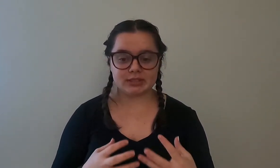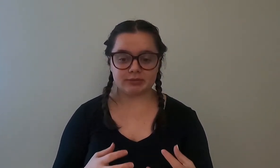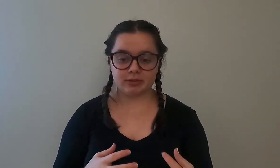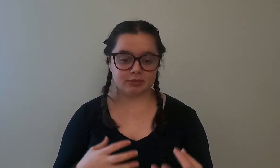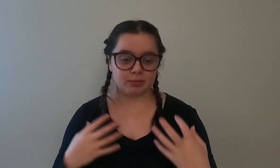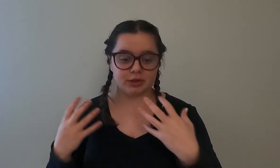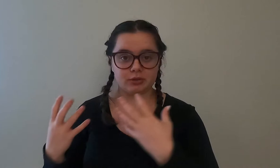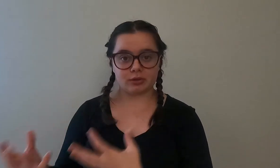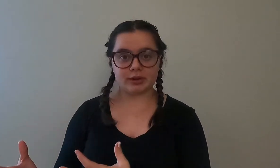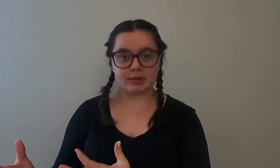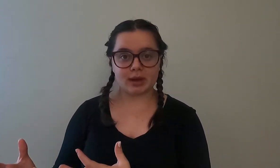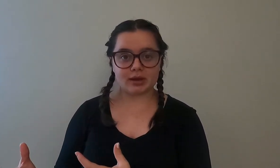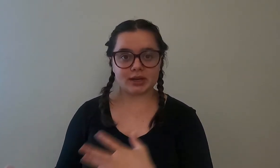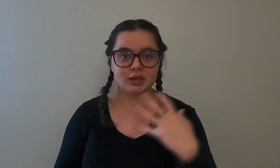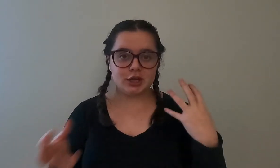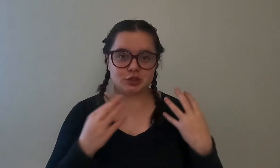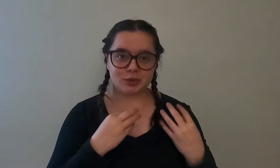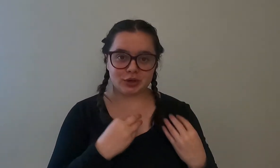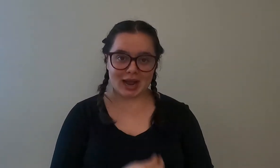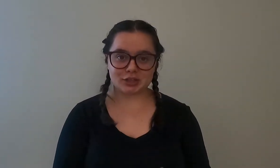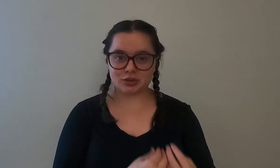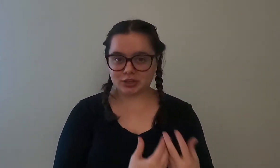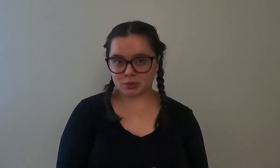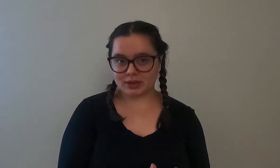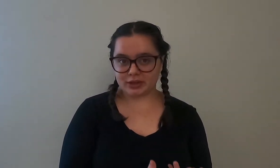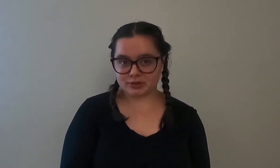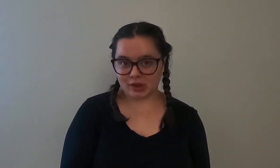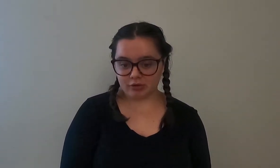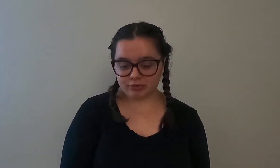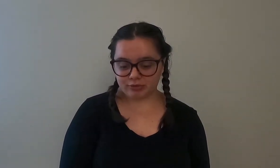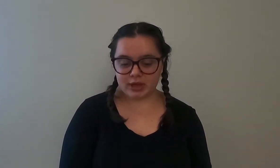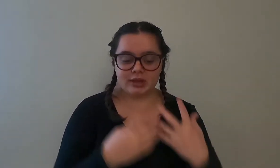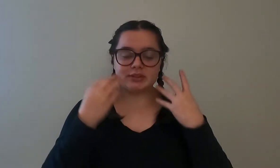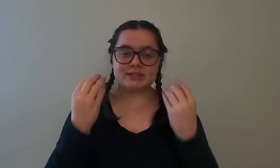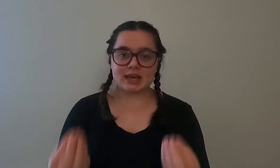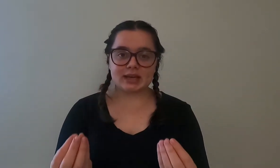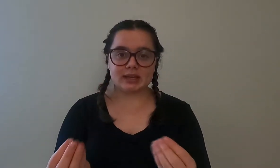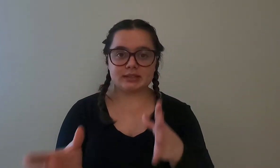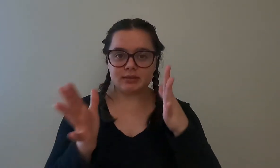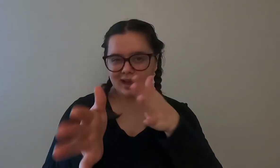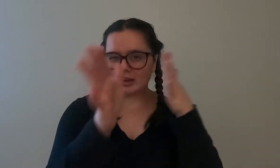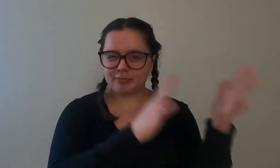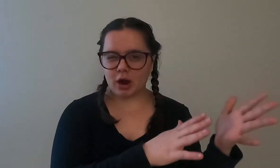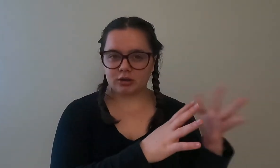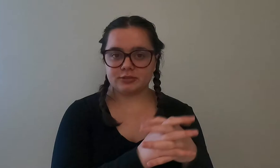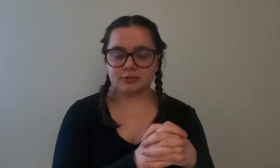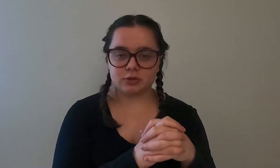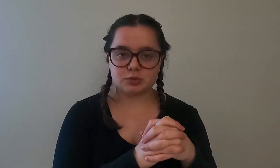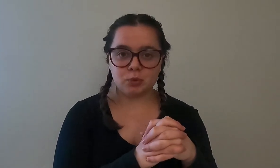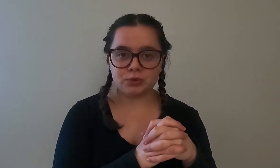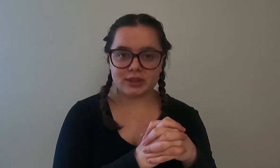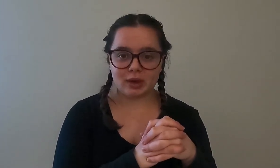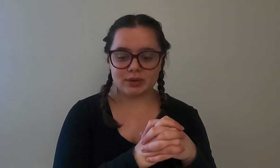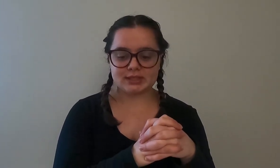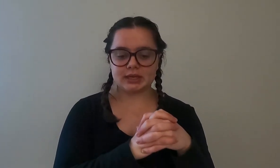different from when you're learning about it to when you're actually doing it yourself the second kind of part of the first pool day that we did